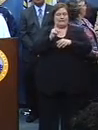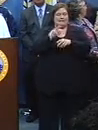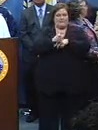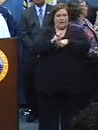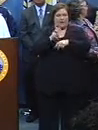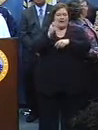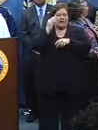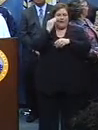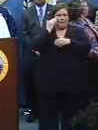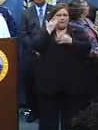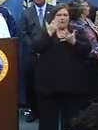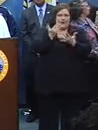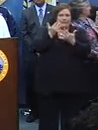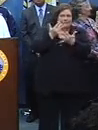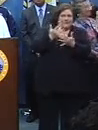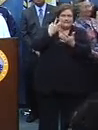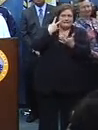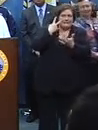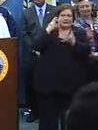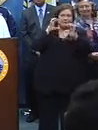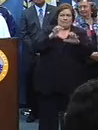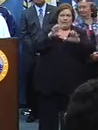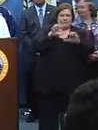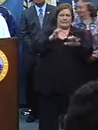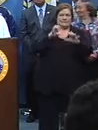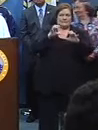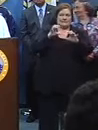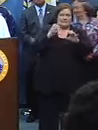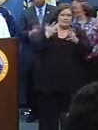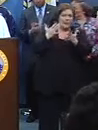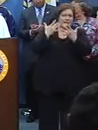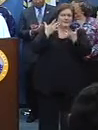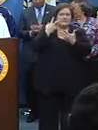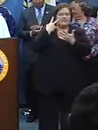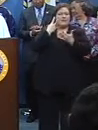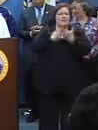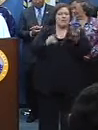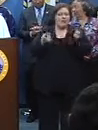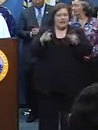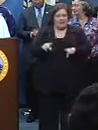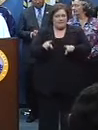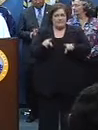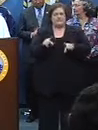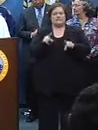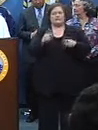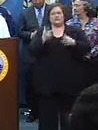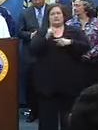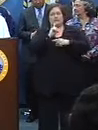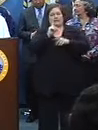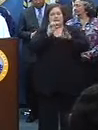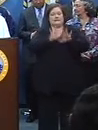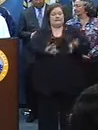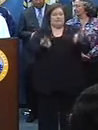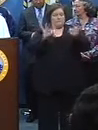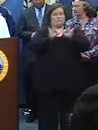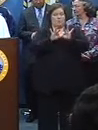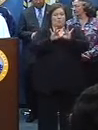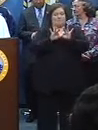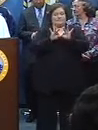hour-by-hour kind of assessment. And it is of such importance